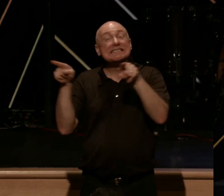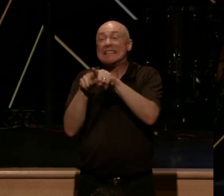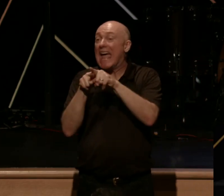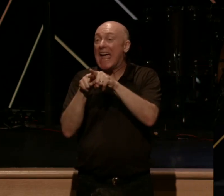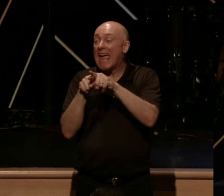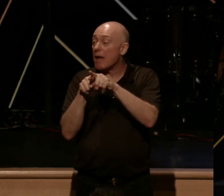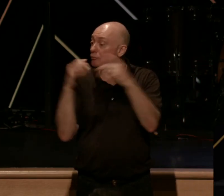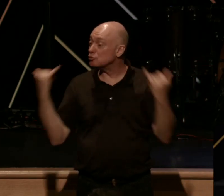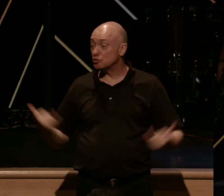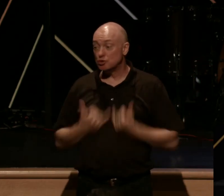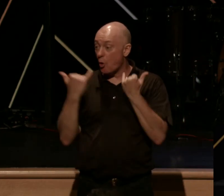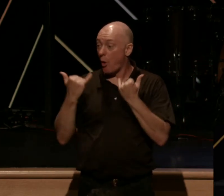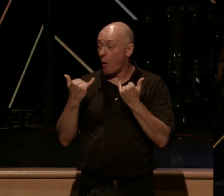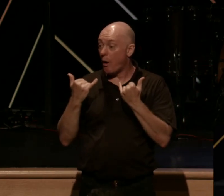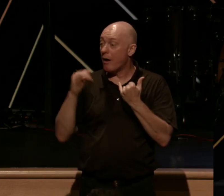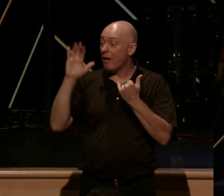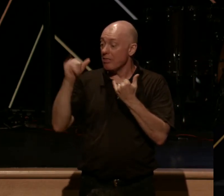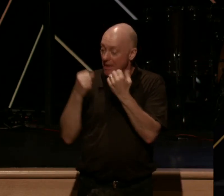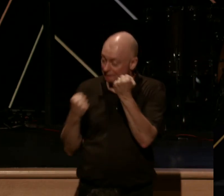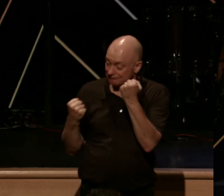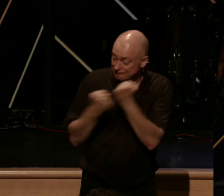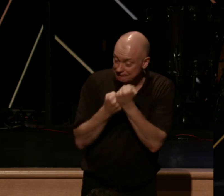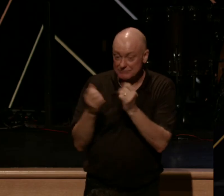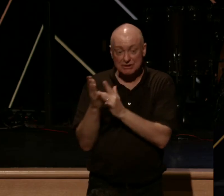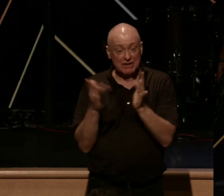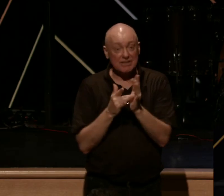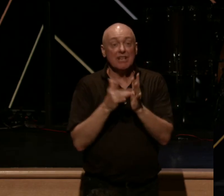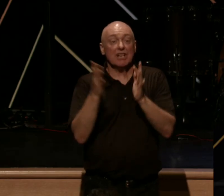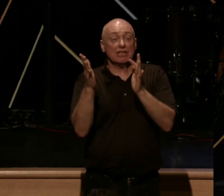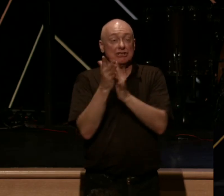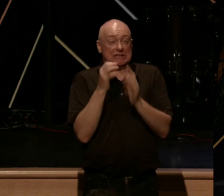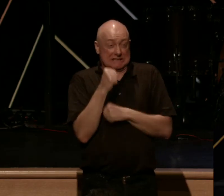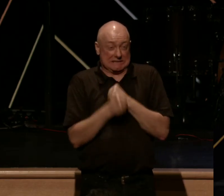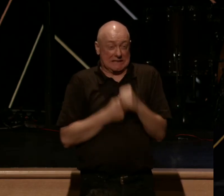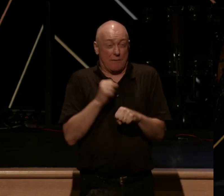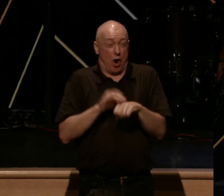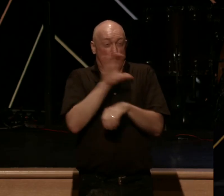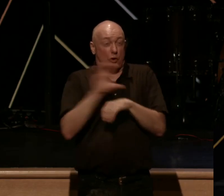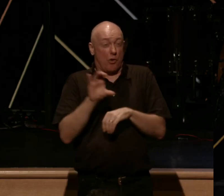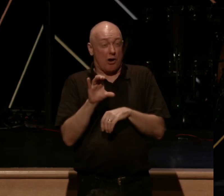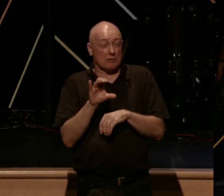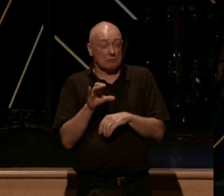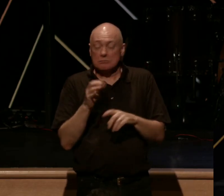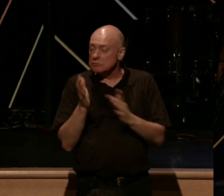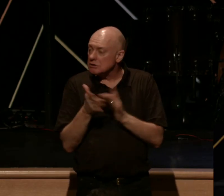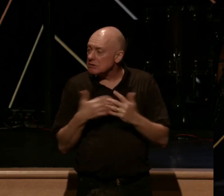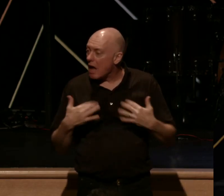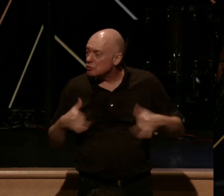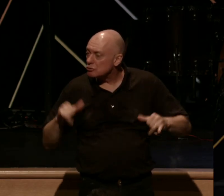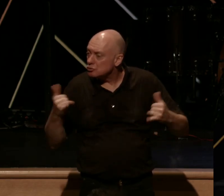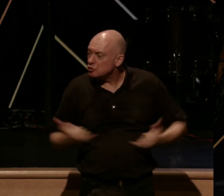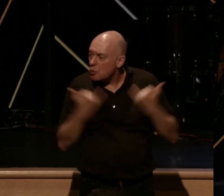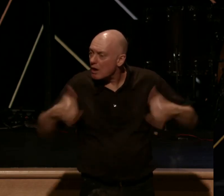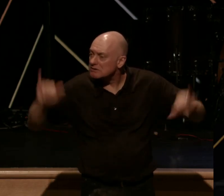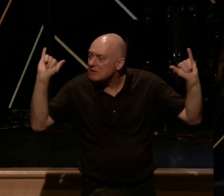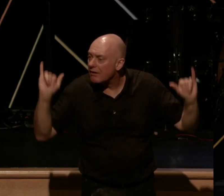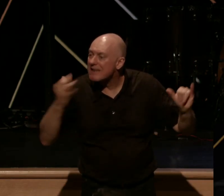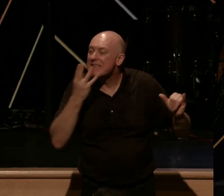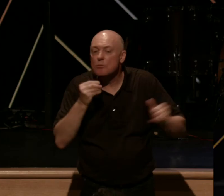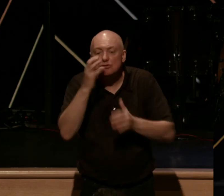joy that sustained him as he suffered on the cross. Hebrews 12.2 says